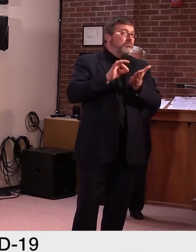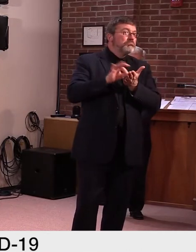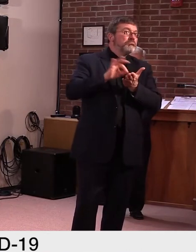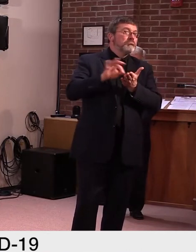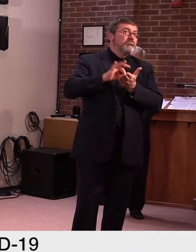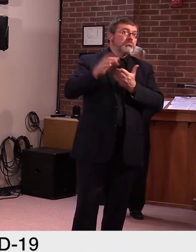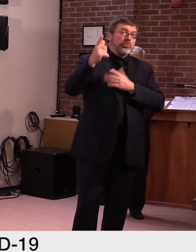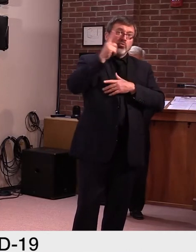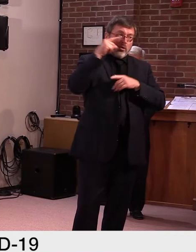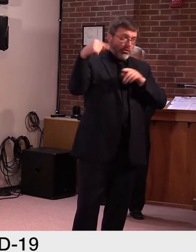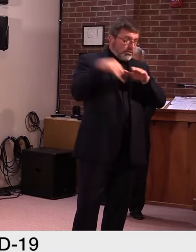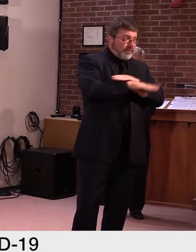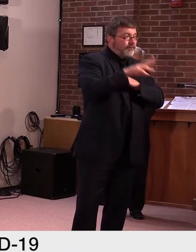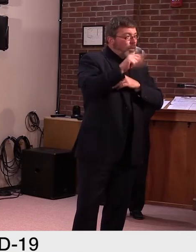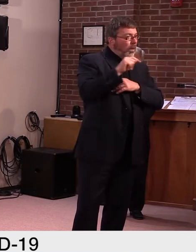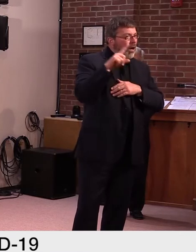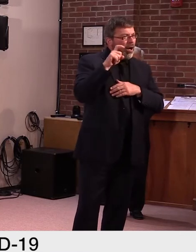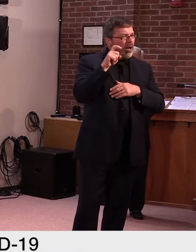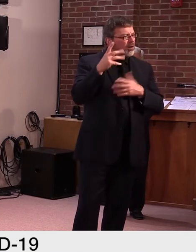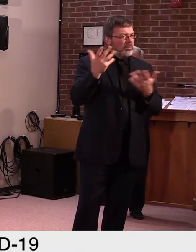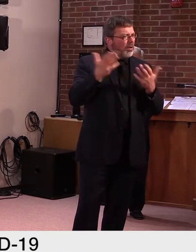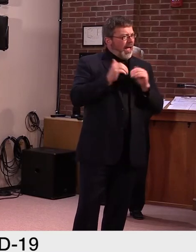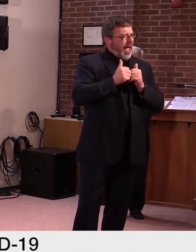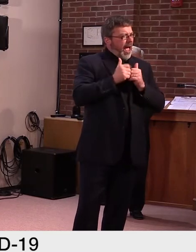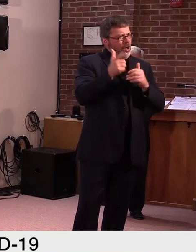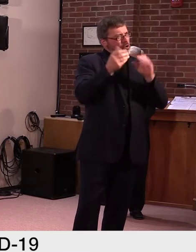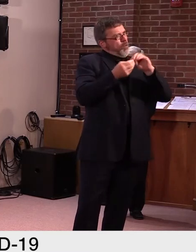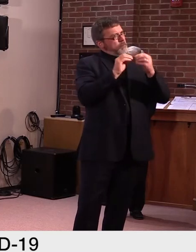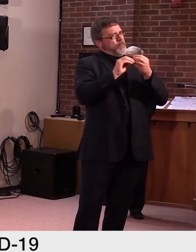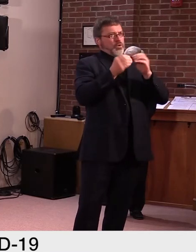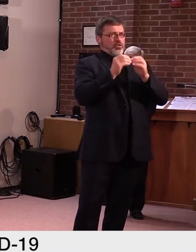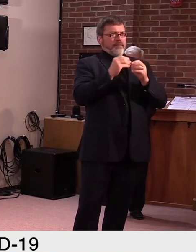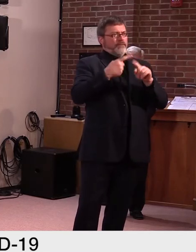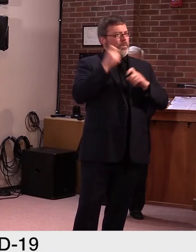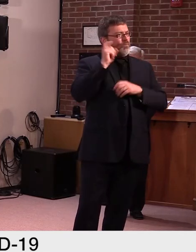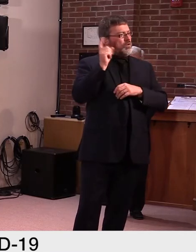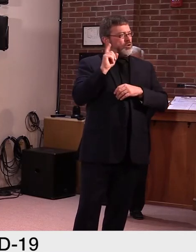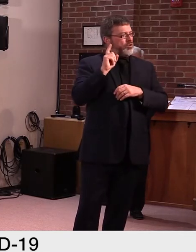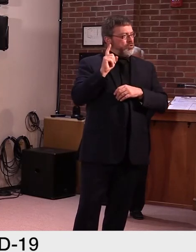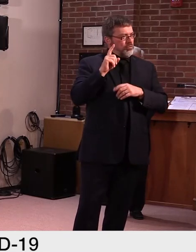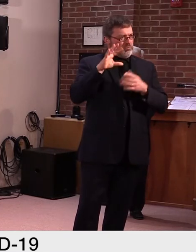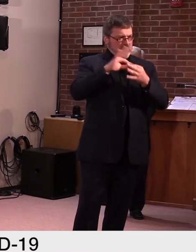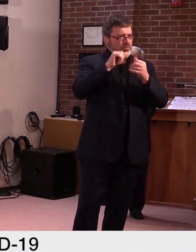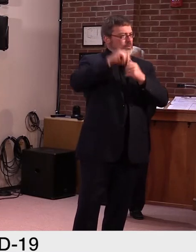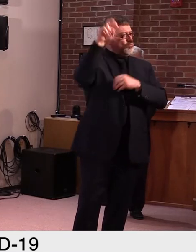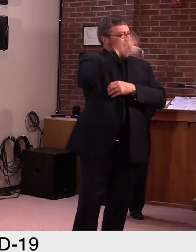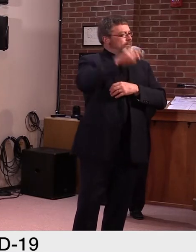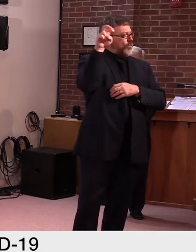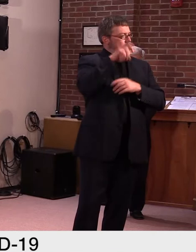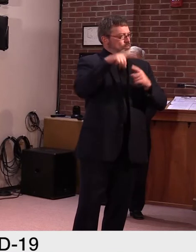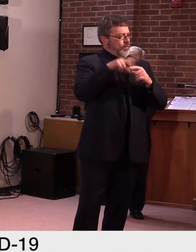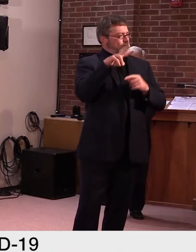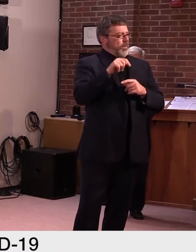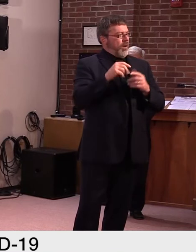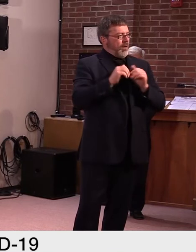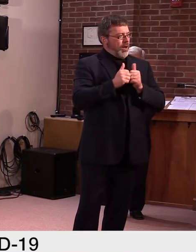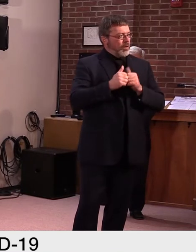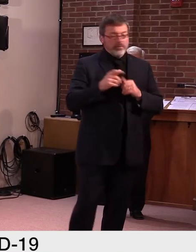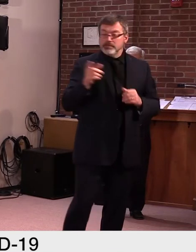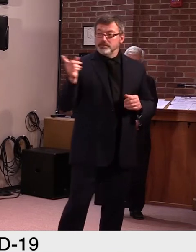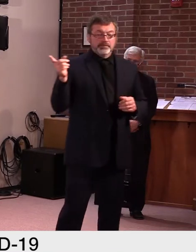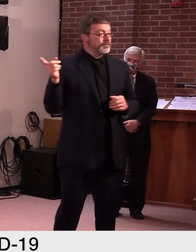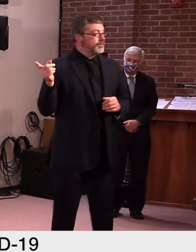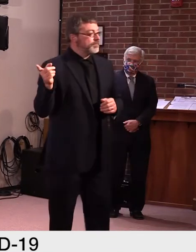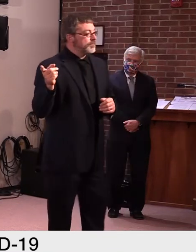compiled? Yeah. Um, well, first of all, I just want to make sure that we're clear on the, uh, the state employees checking license plates. Uh, it